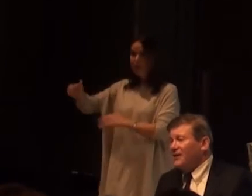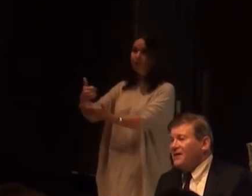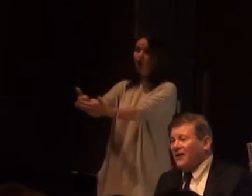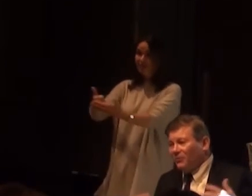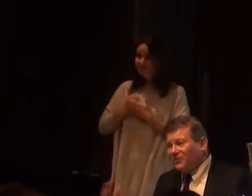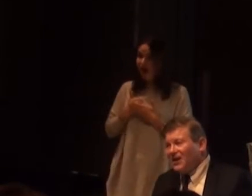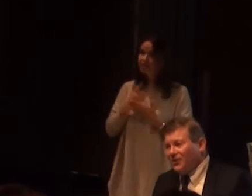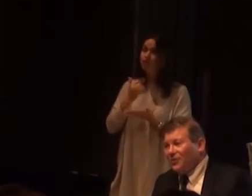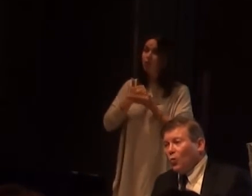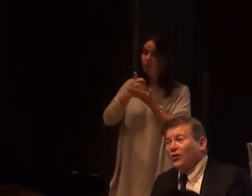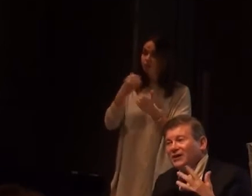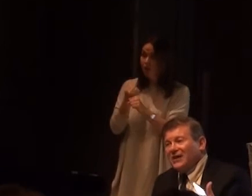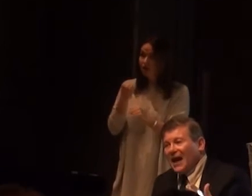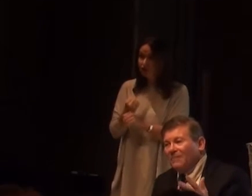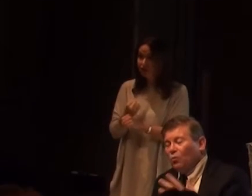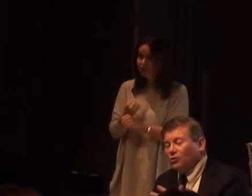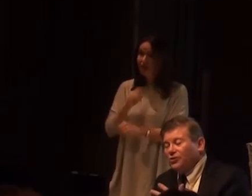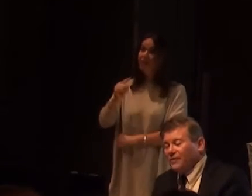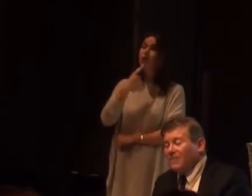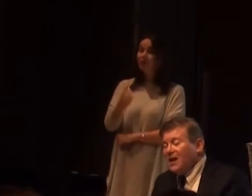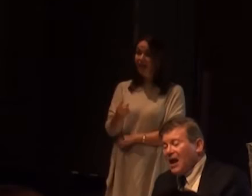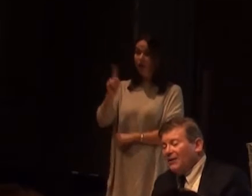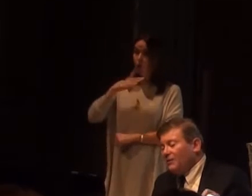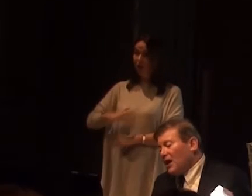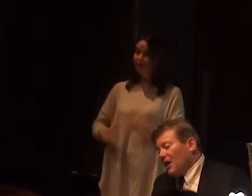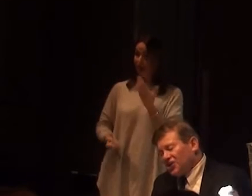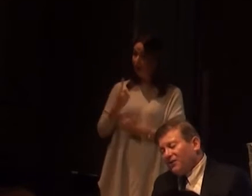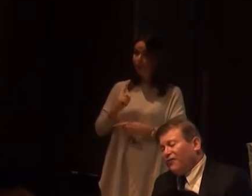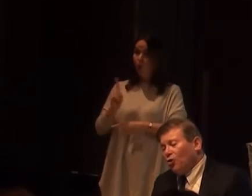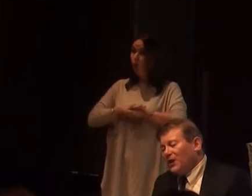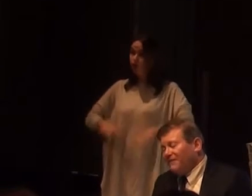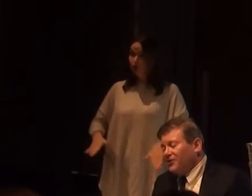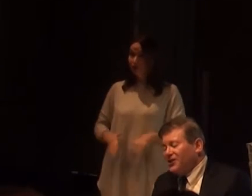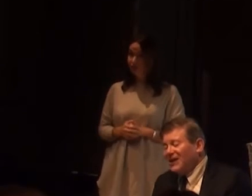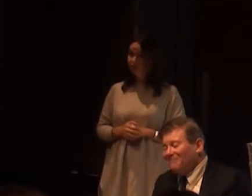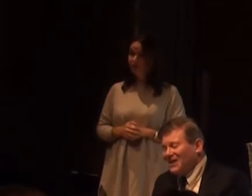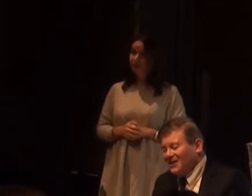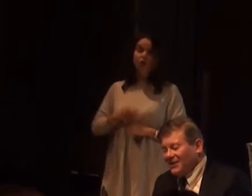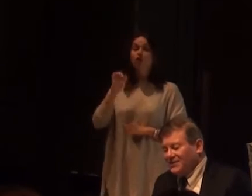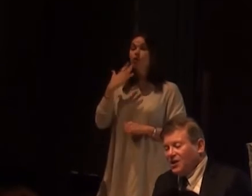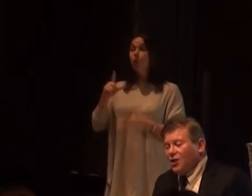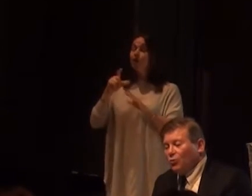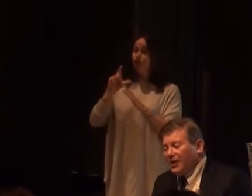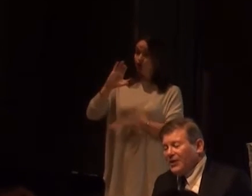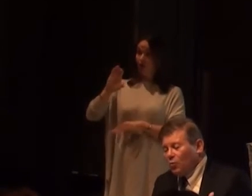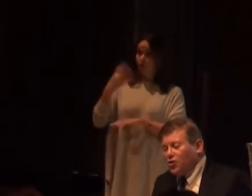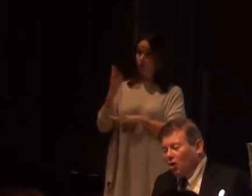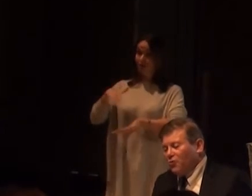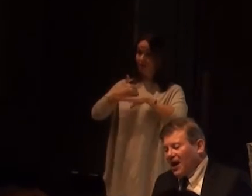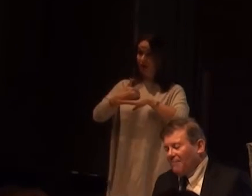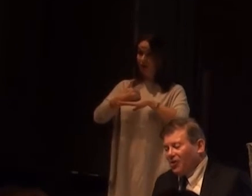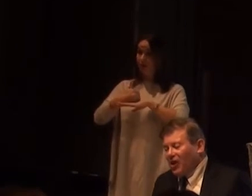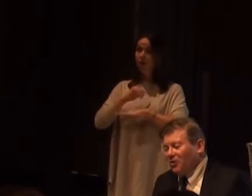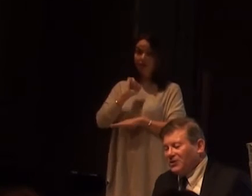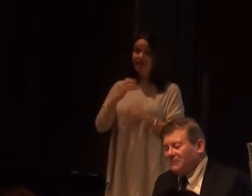production. They will tell you what needs to happen and what shouldn't. And Channel 4, when it first set up, did this. They would